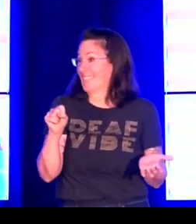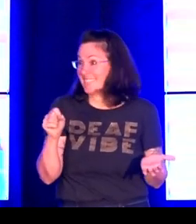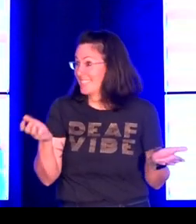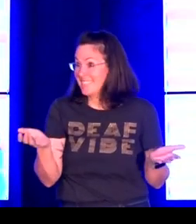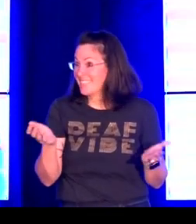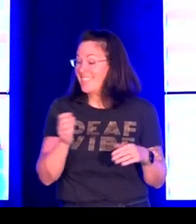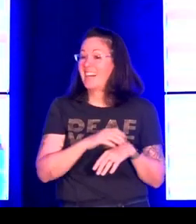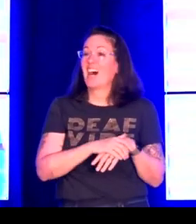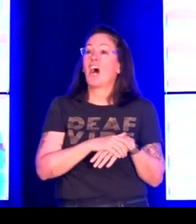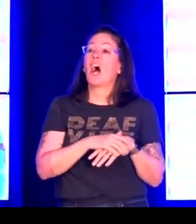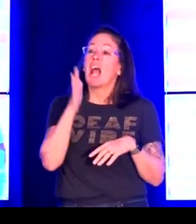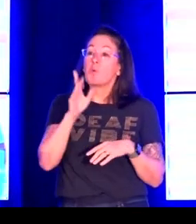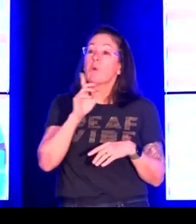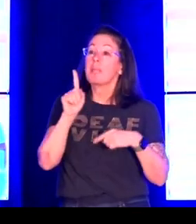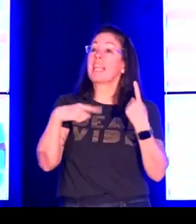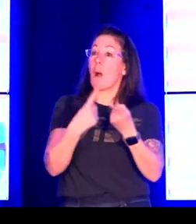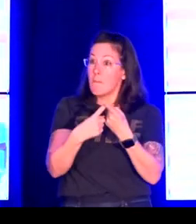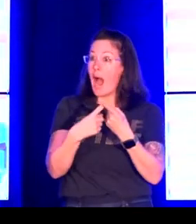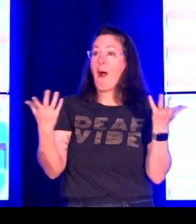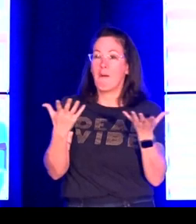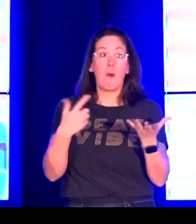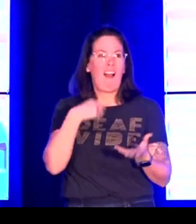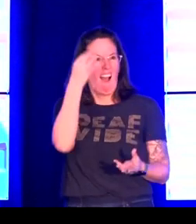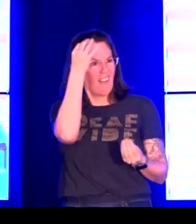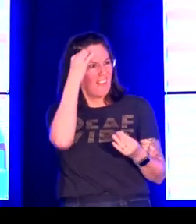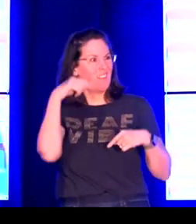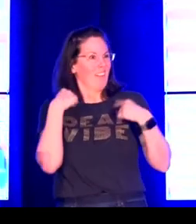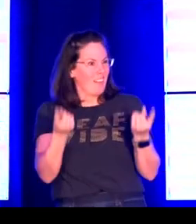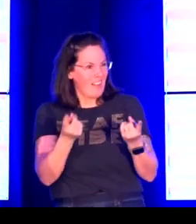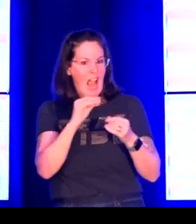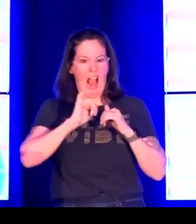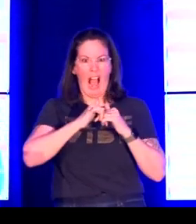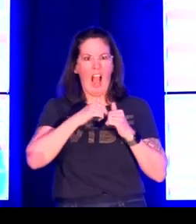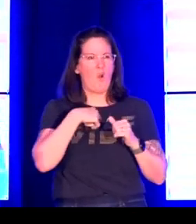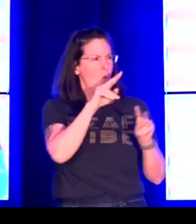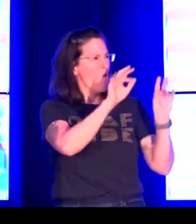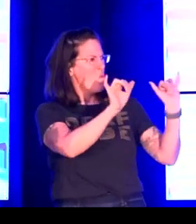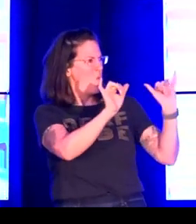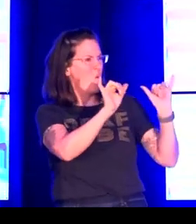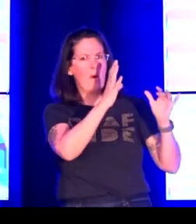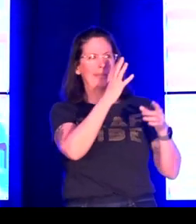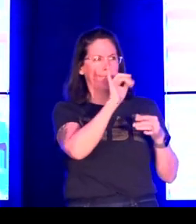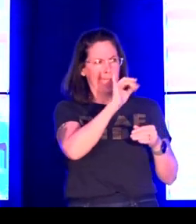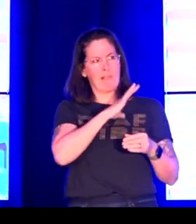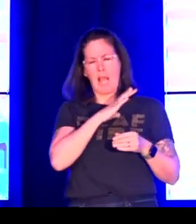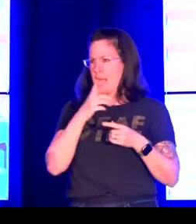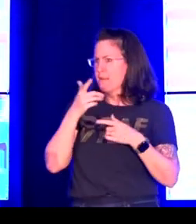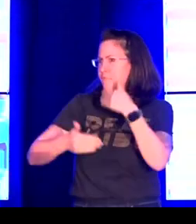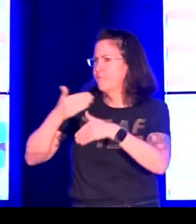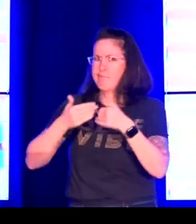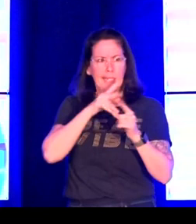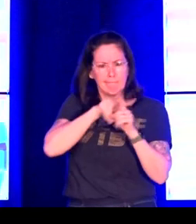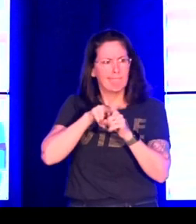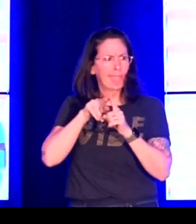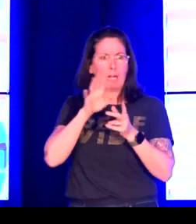today. It's not a typical academic presentation of a paper or a presentation of a specific research